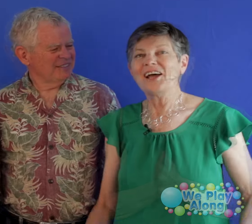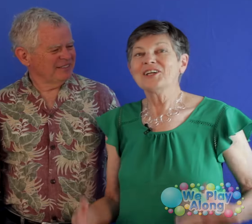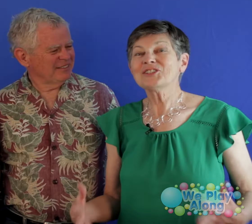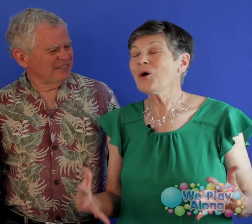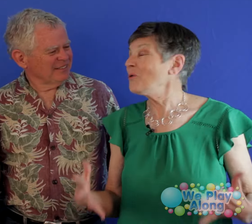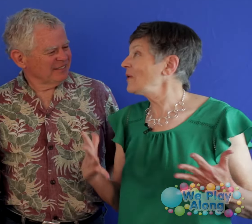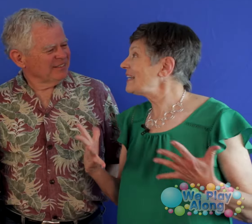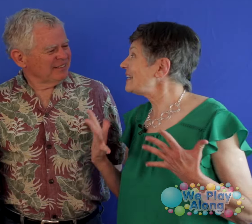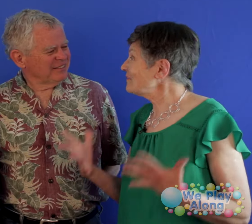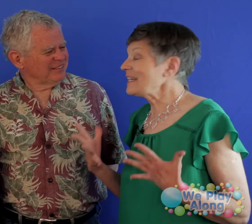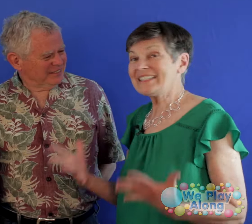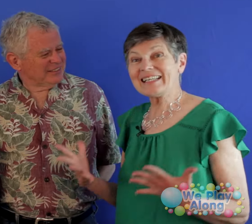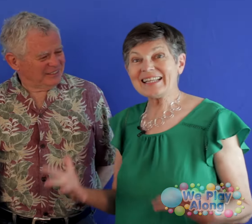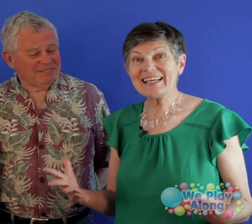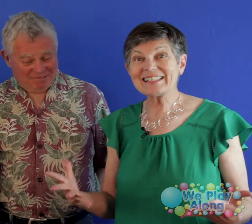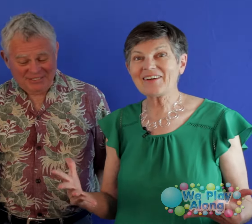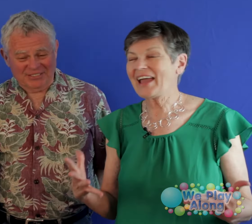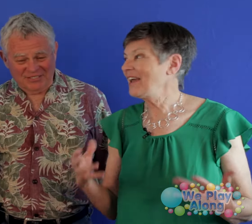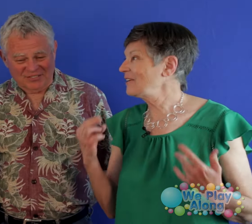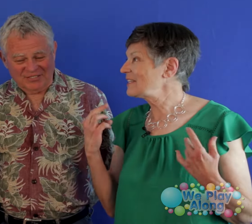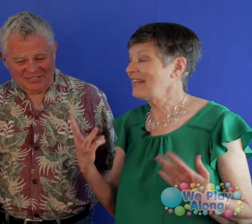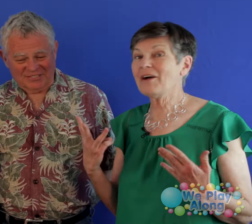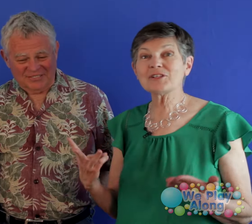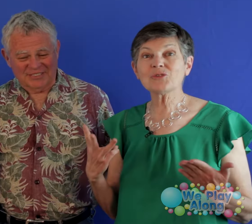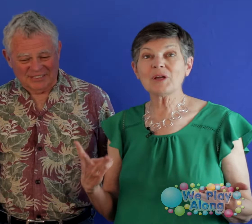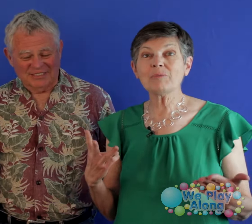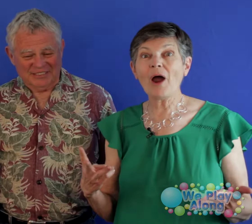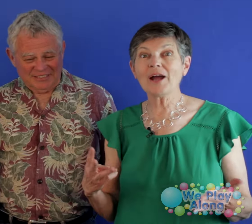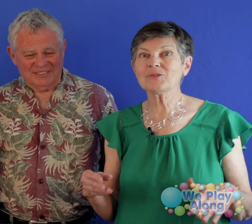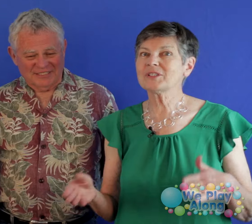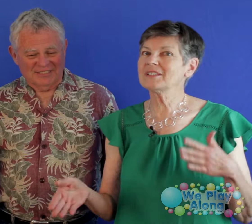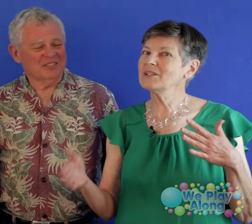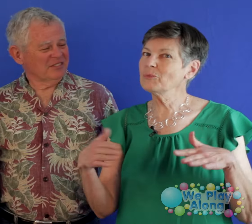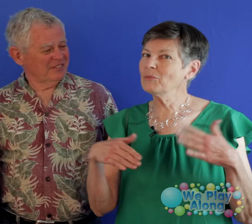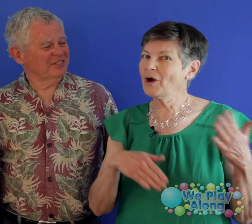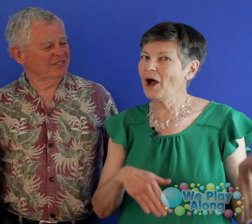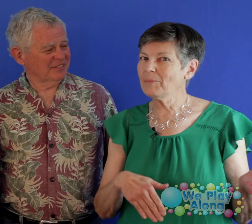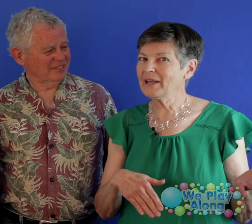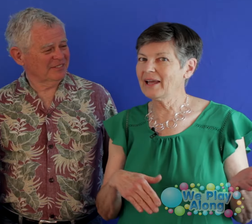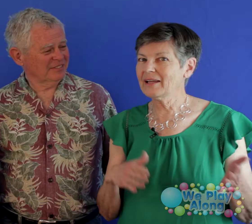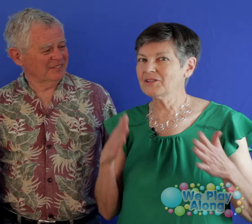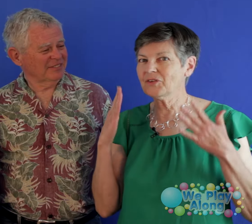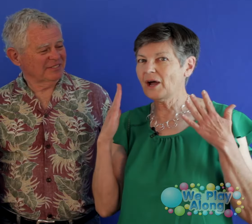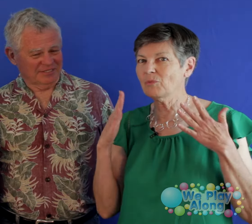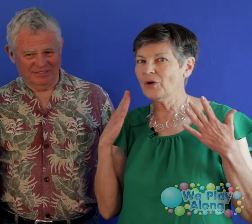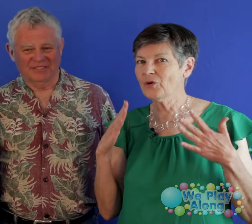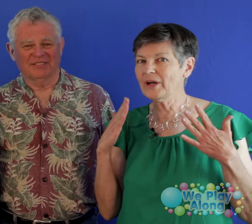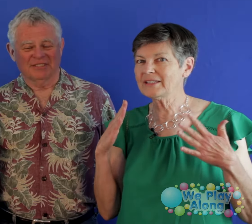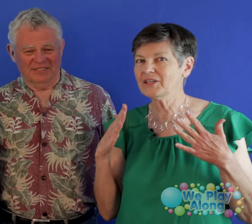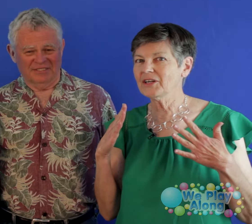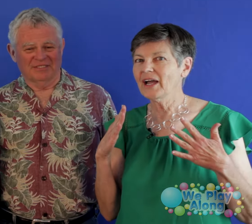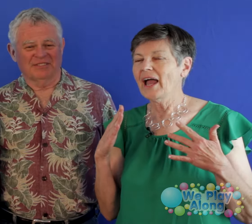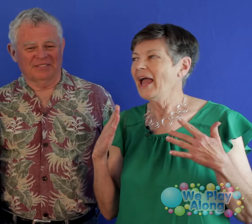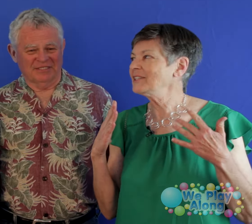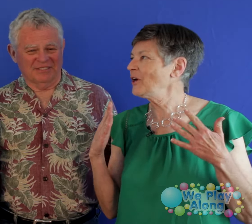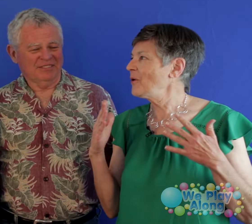so we we did this okay and that was three parts which is a little bit more complicated because you got more noise here so